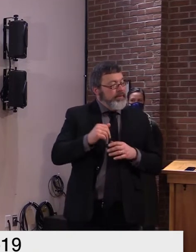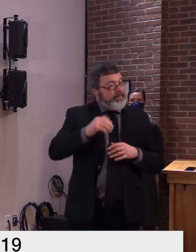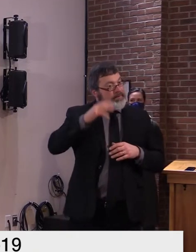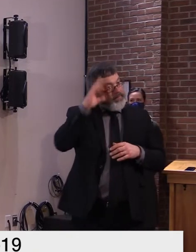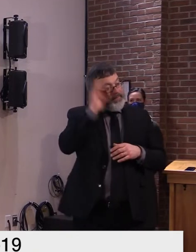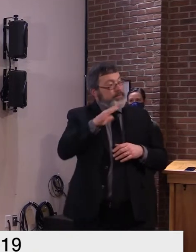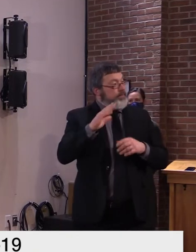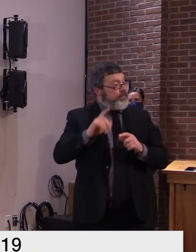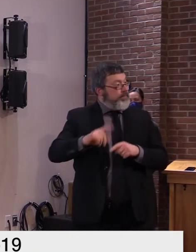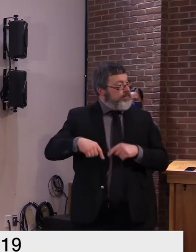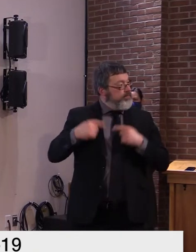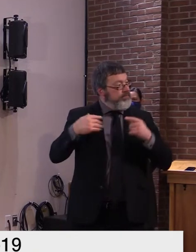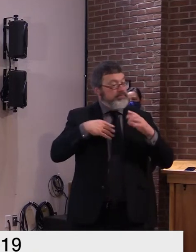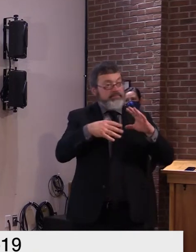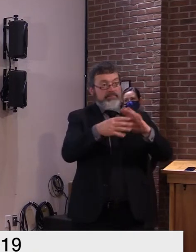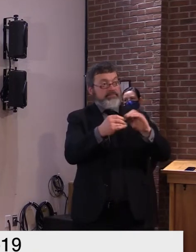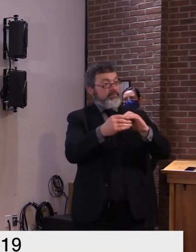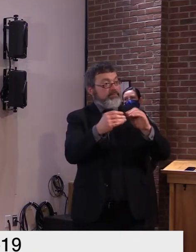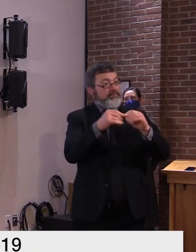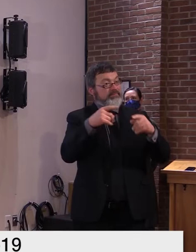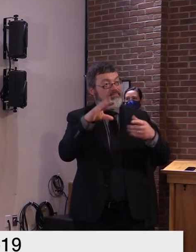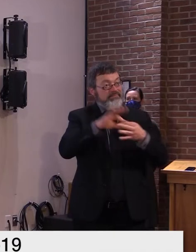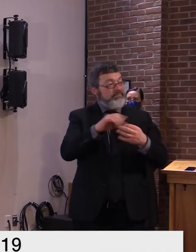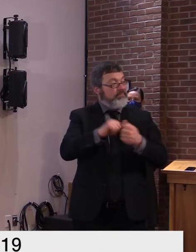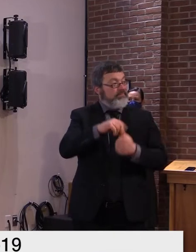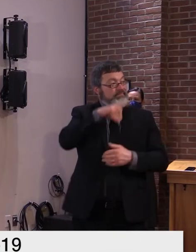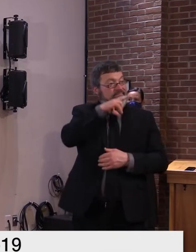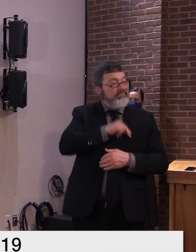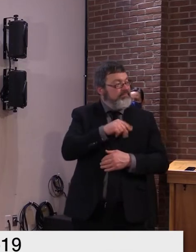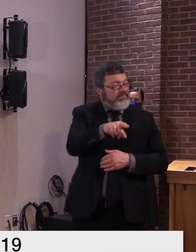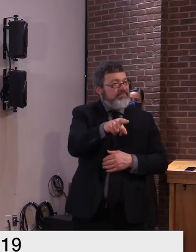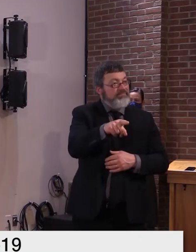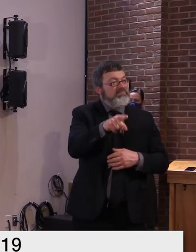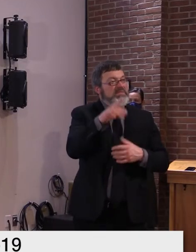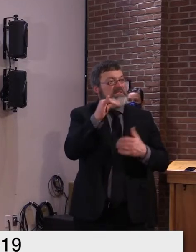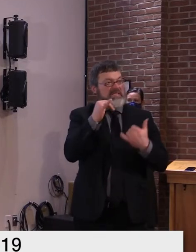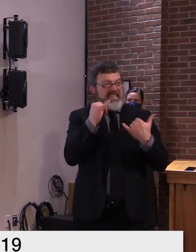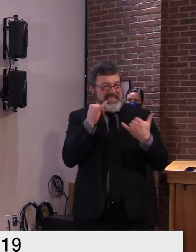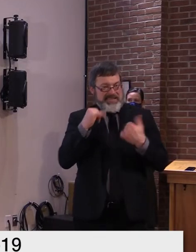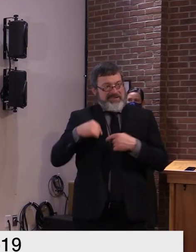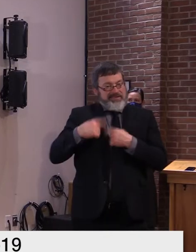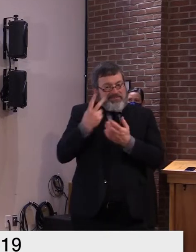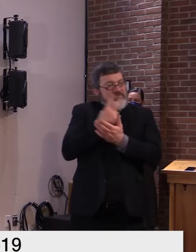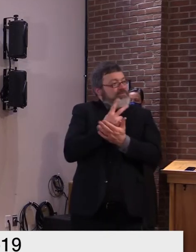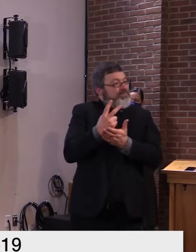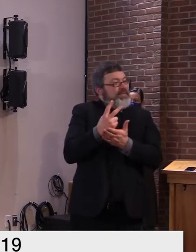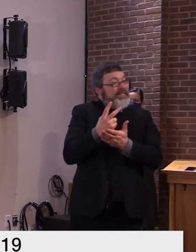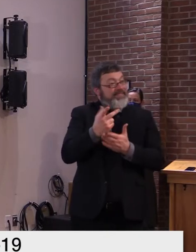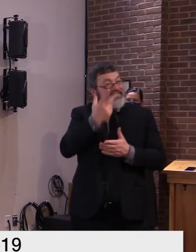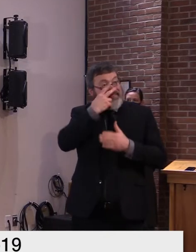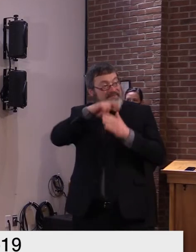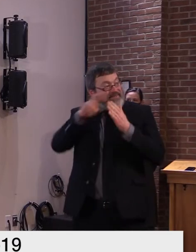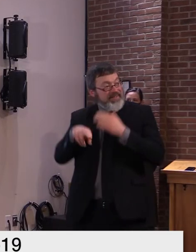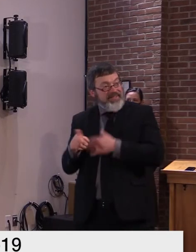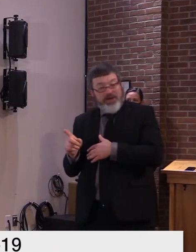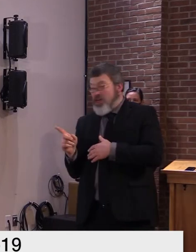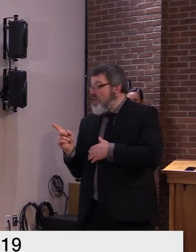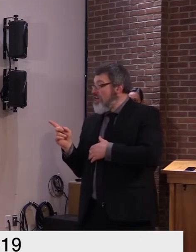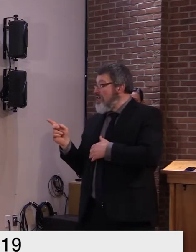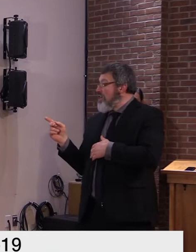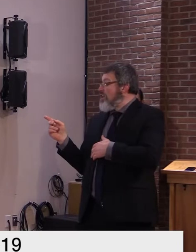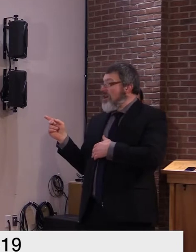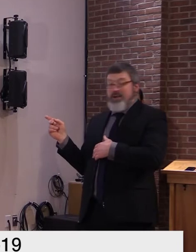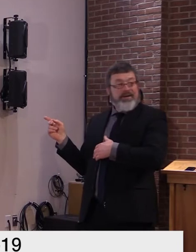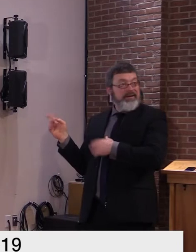two weeks since thanksgiving you can see on this slide the time period where we would begin to see